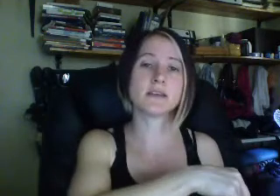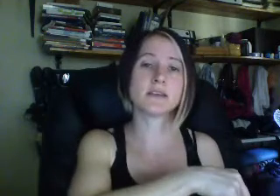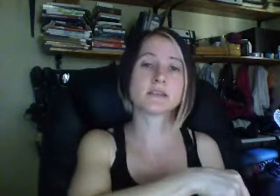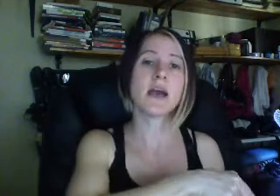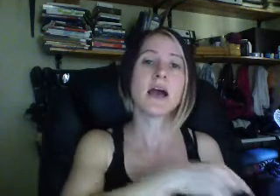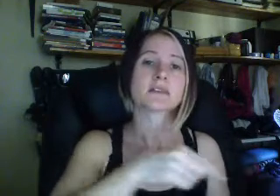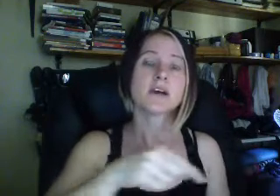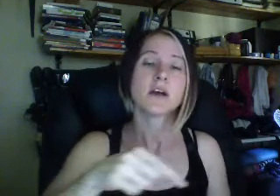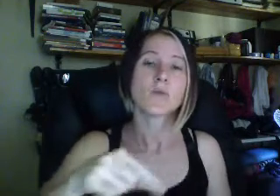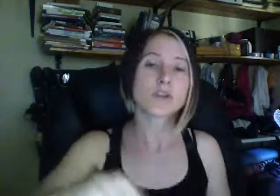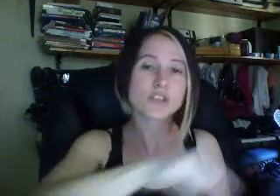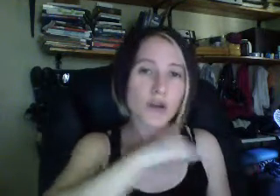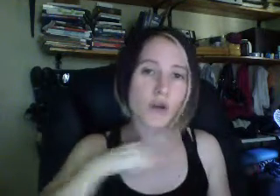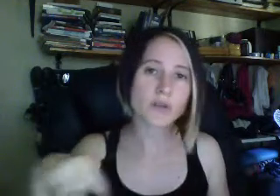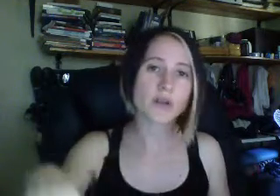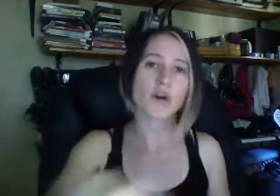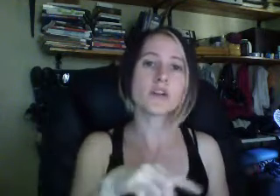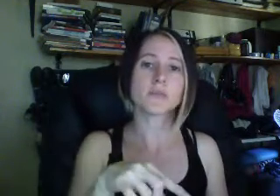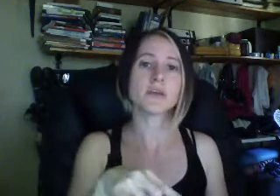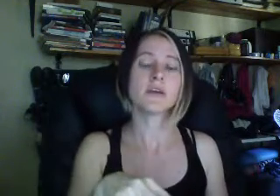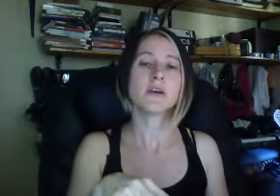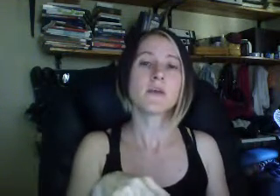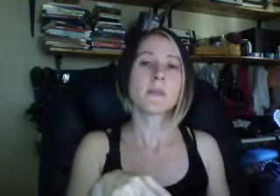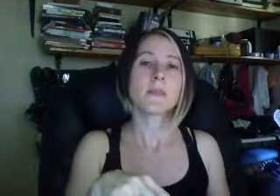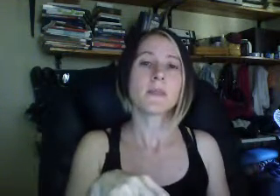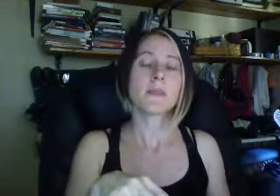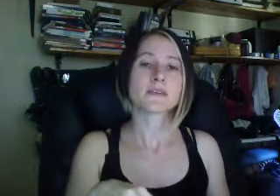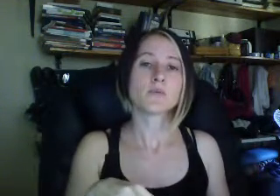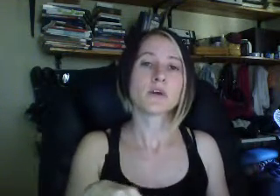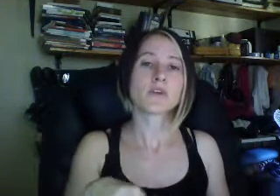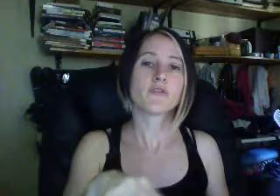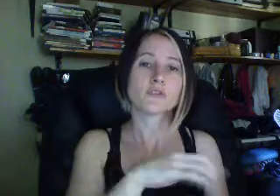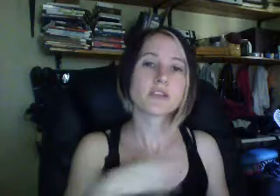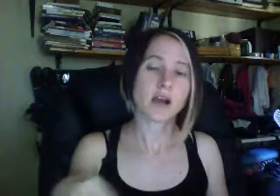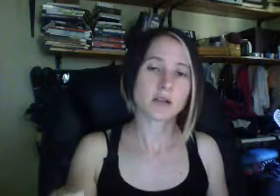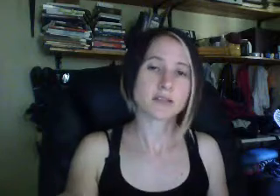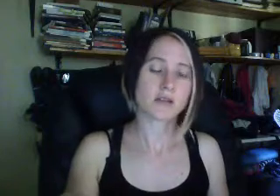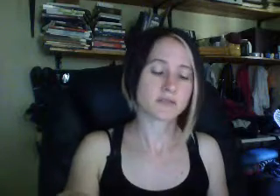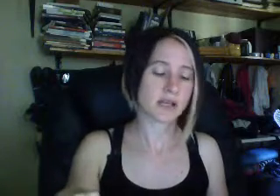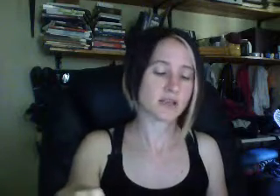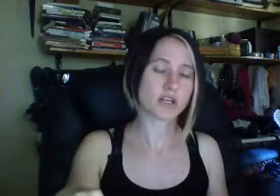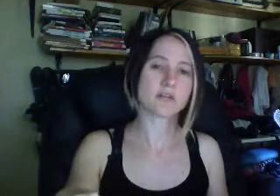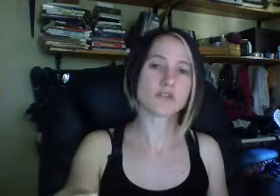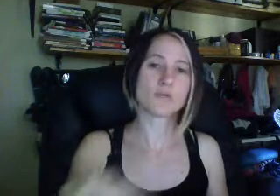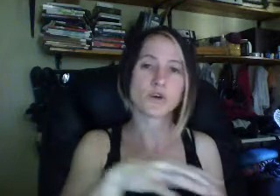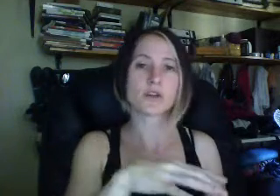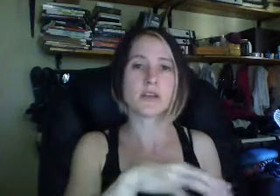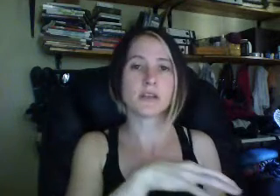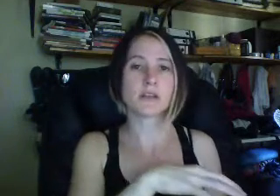scenes at what is going on with our economy, that we are forcing ourselves and each other to work in